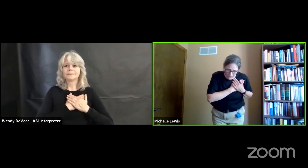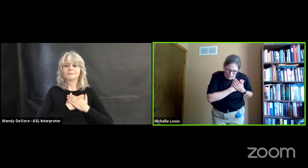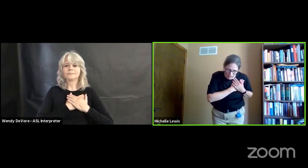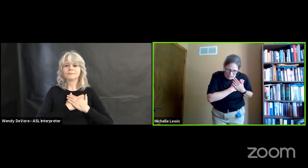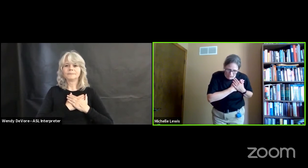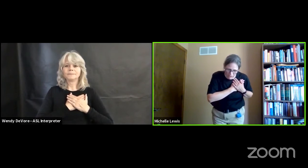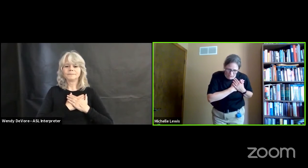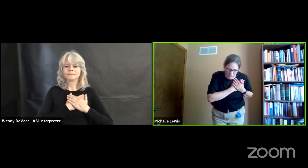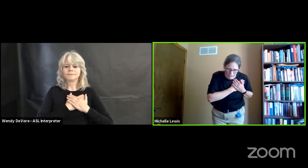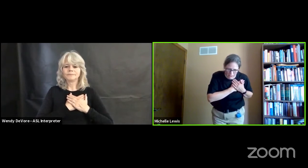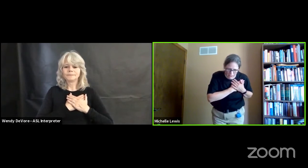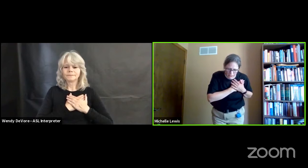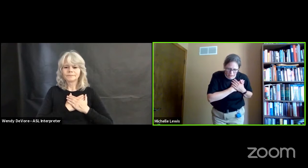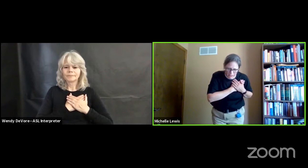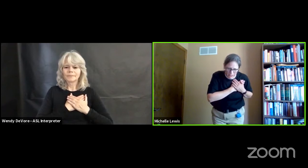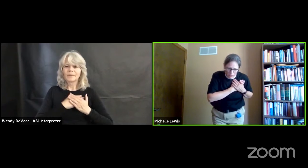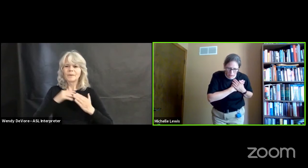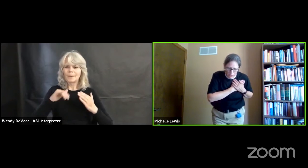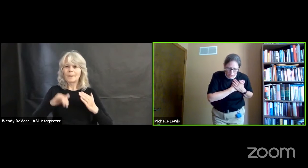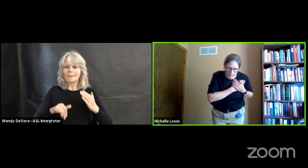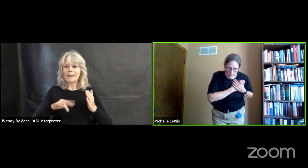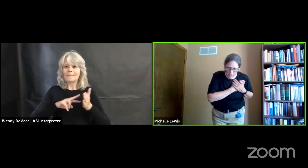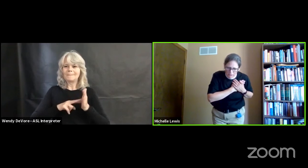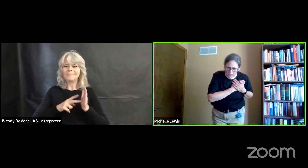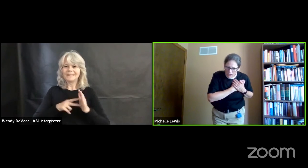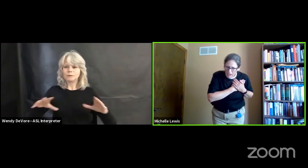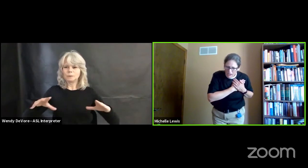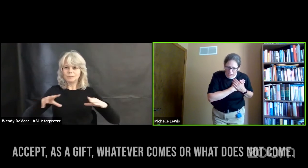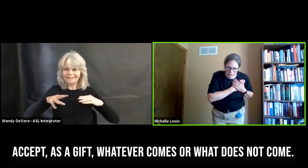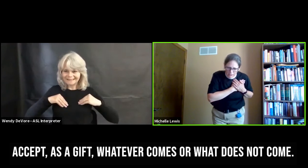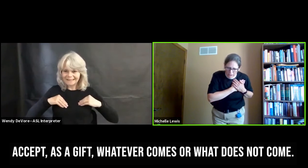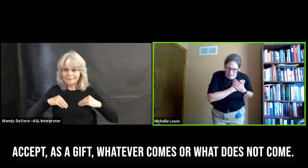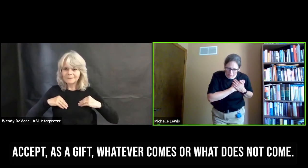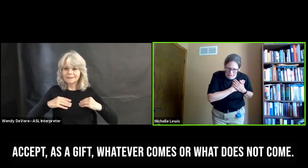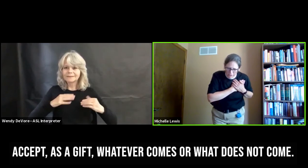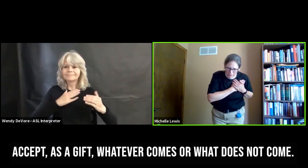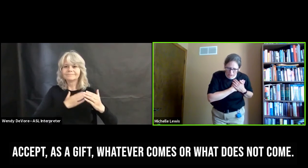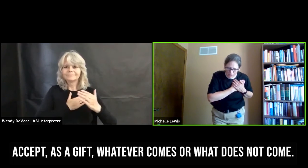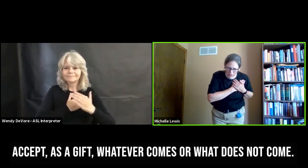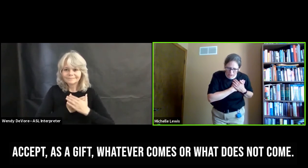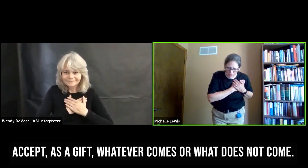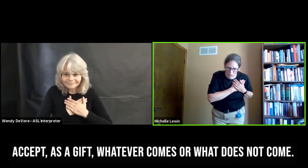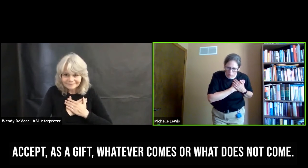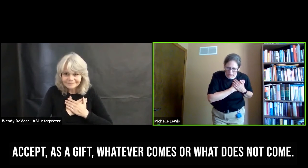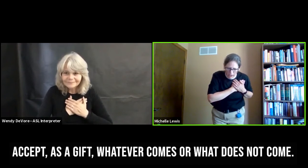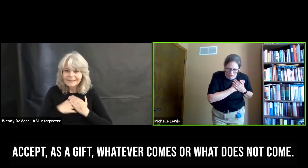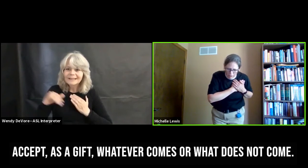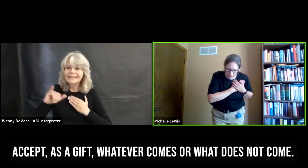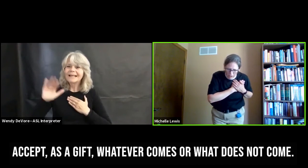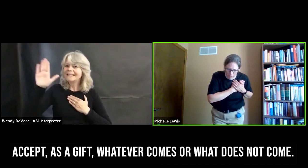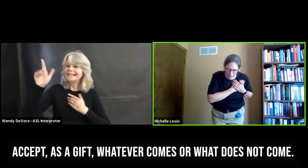and the idea here is that we accept as a gift whatever comes